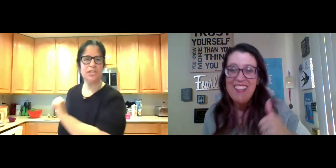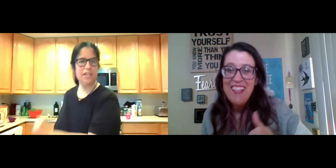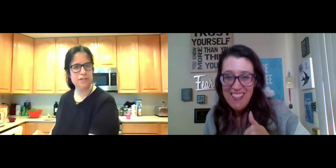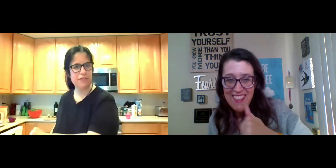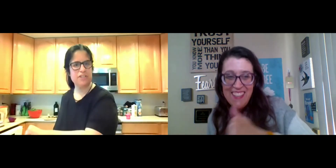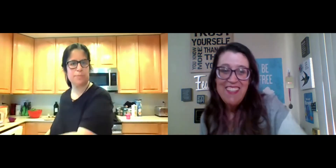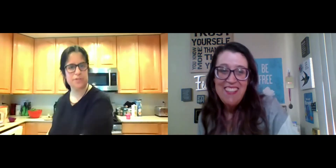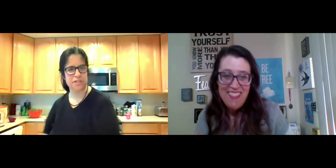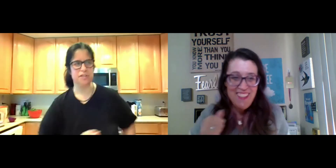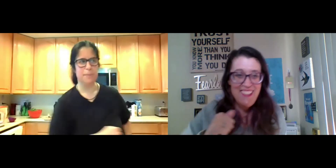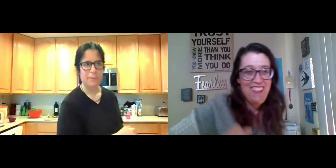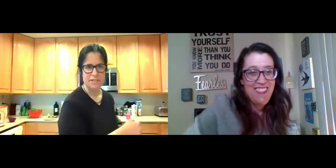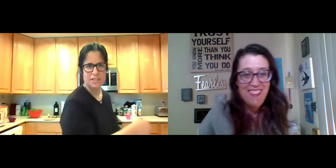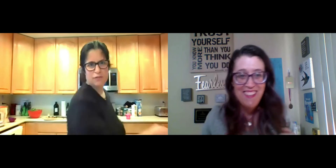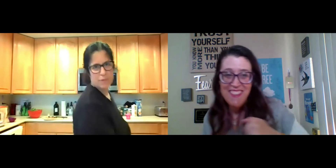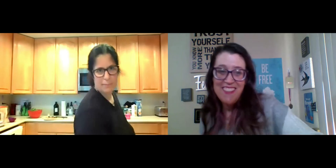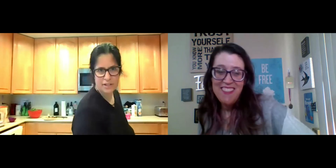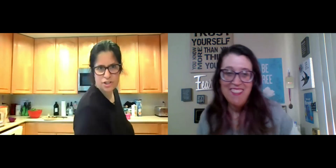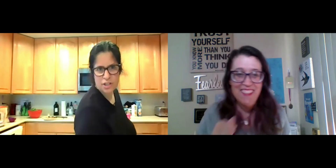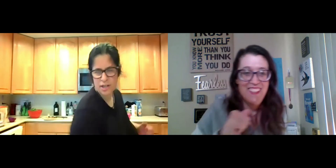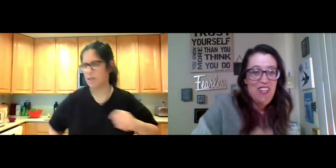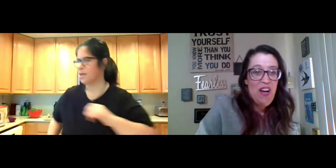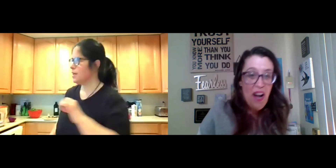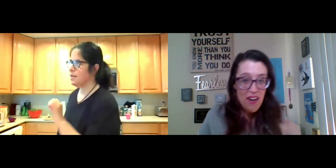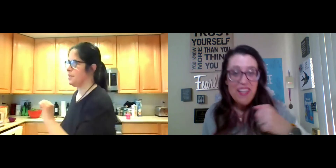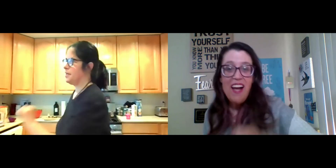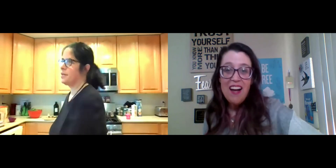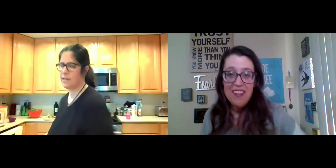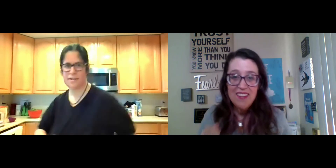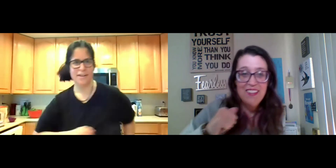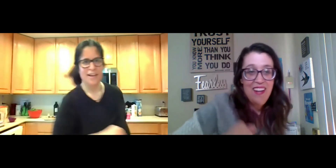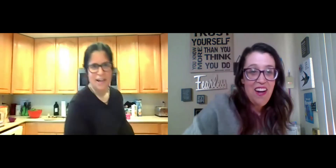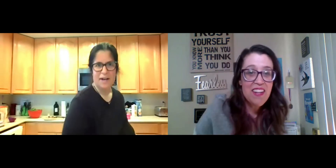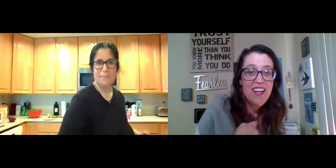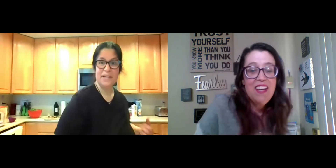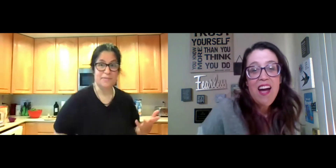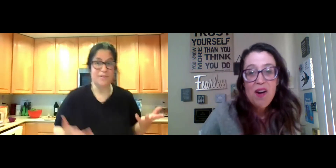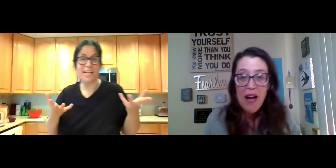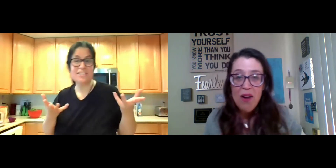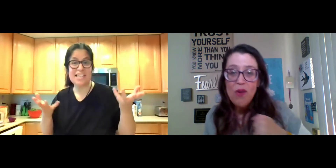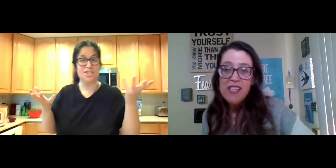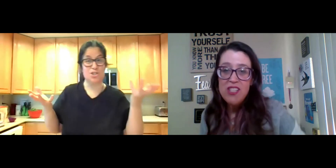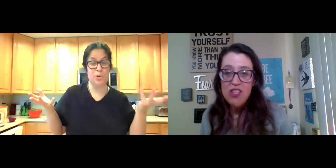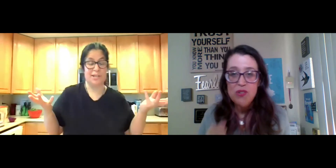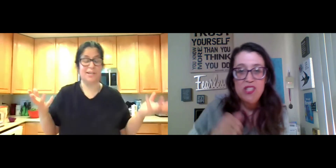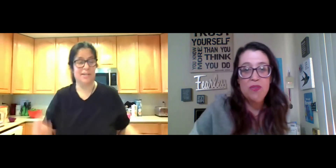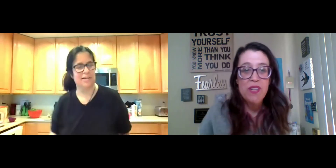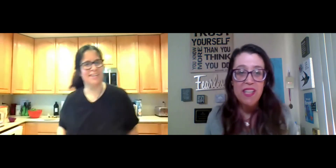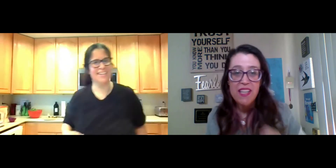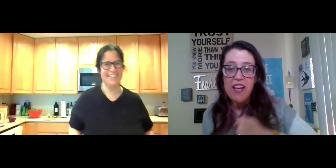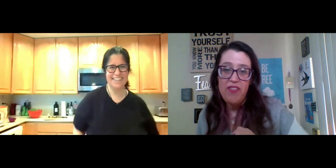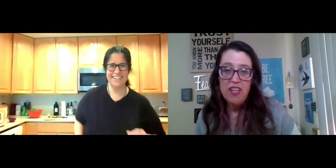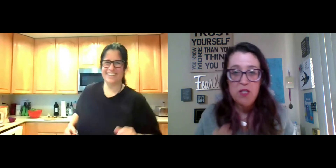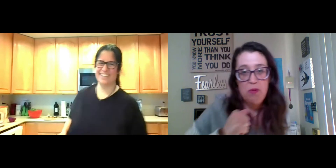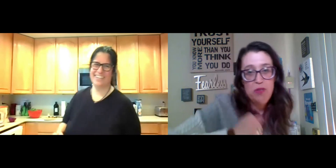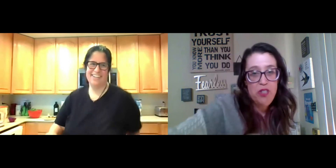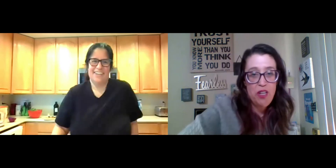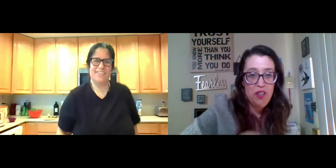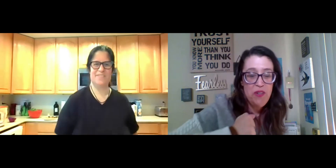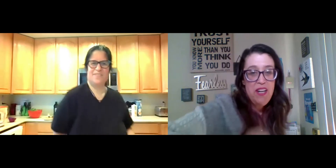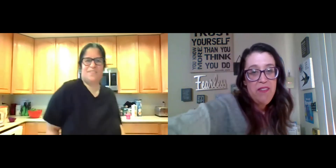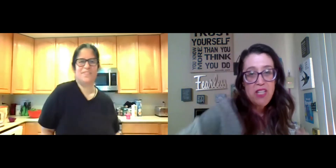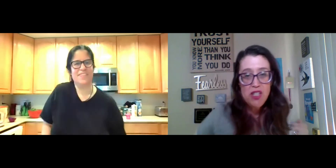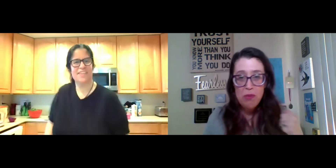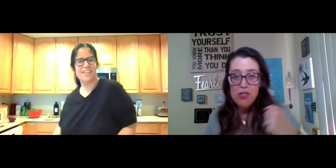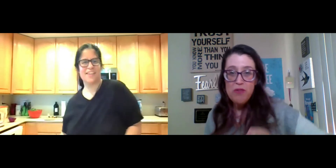He actually loves vegetables because his mom doesn't give them that much. Oh yeah. Good. I'm like, I guess that's trick. He used to really like vegetables